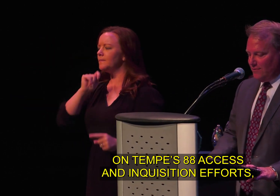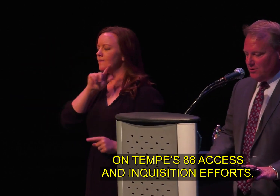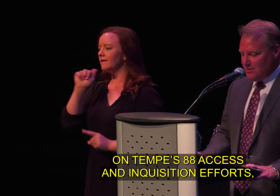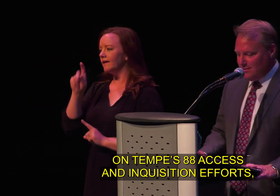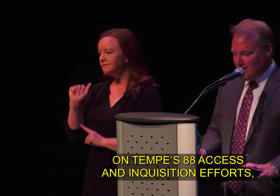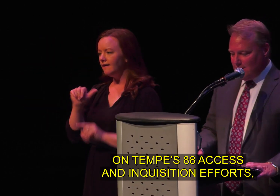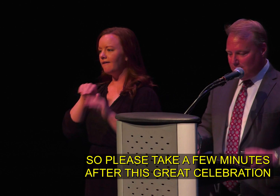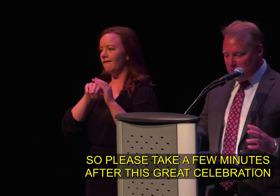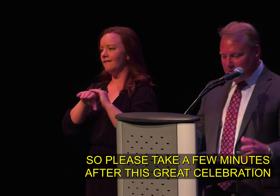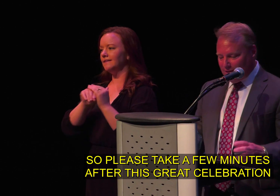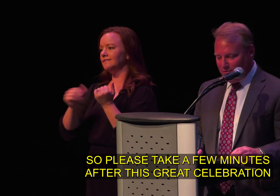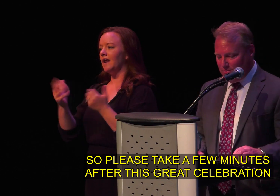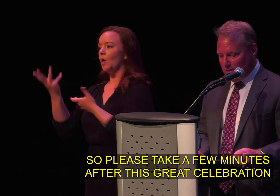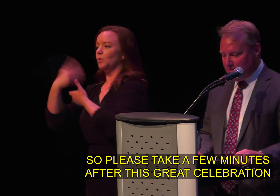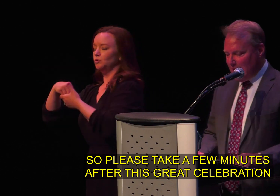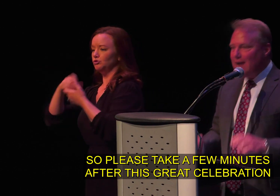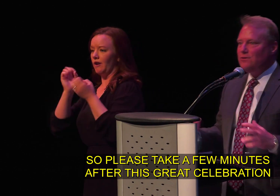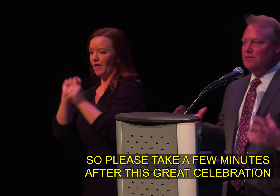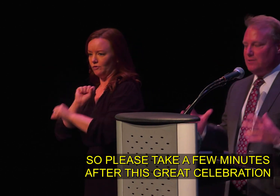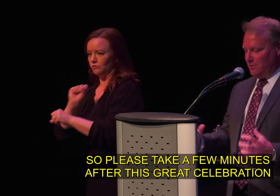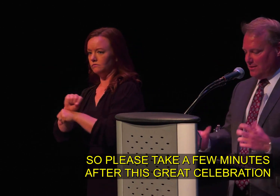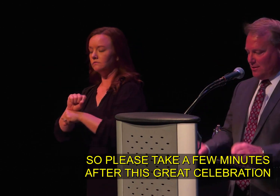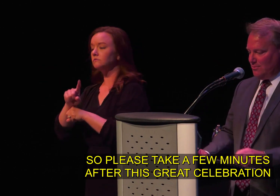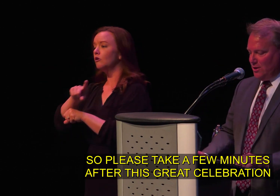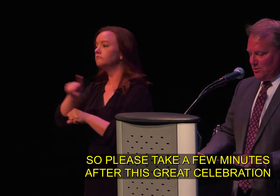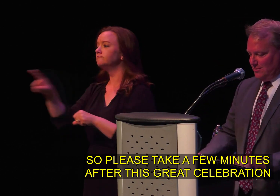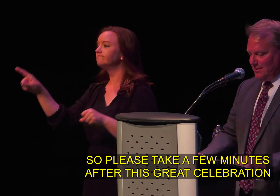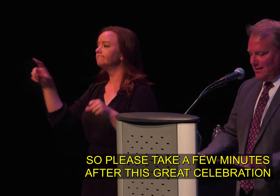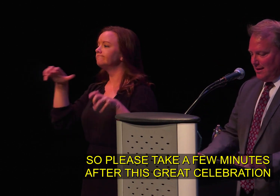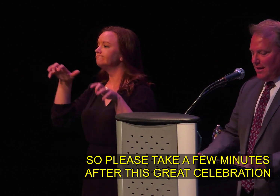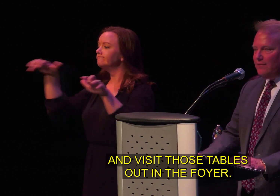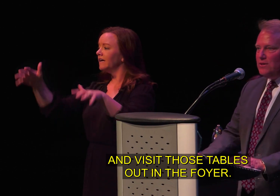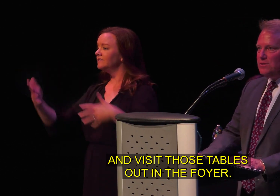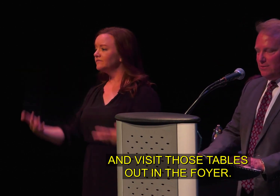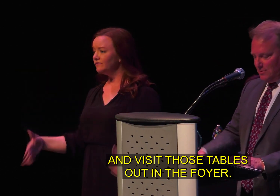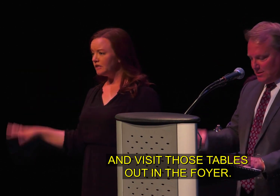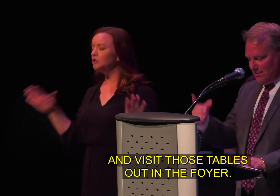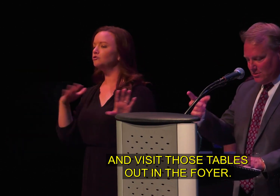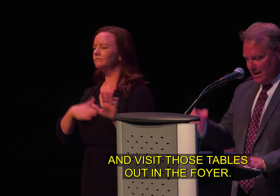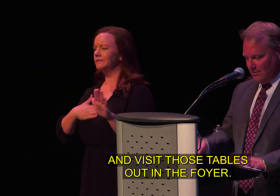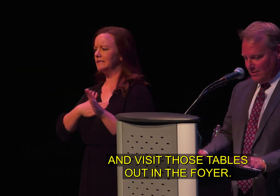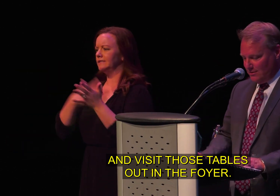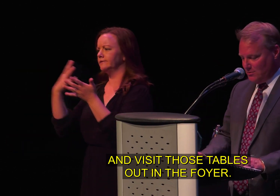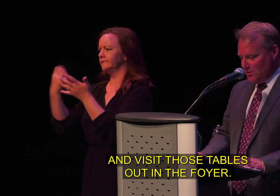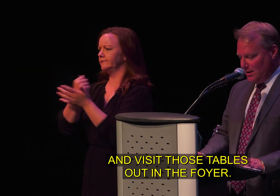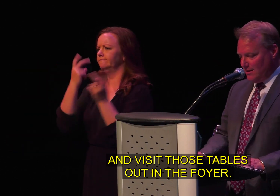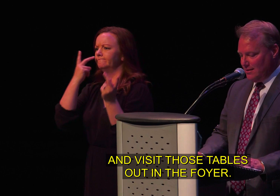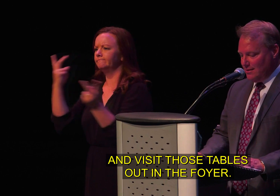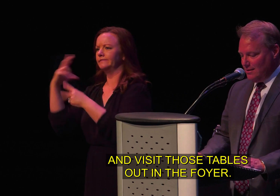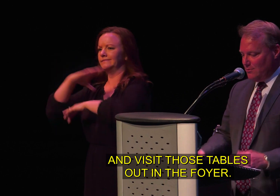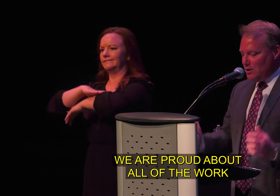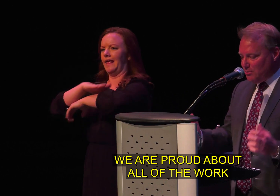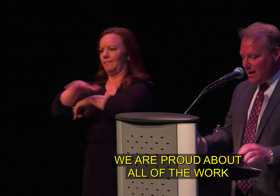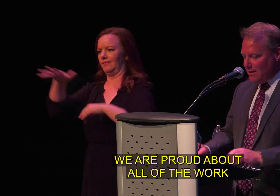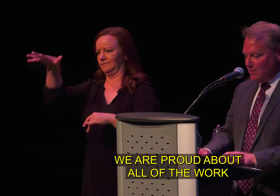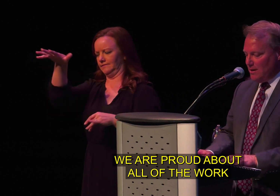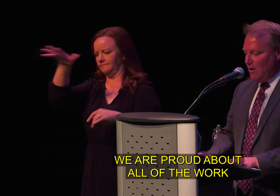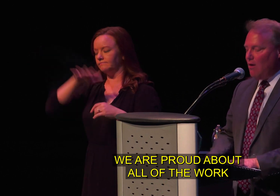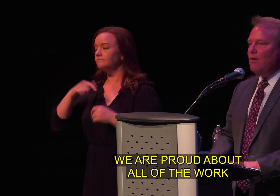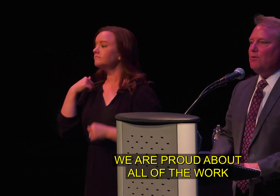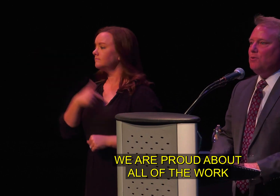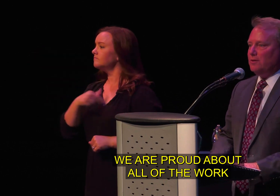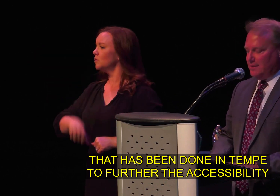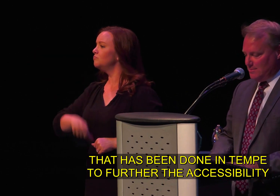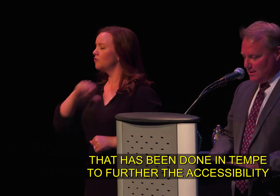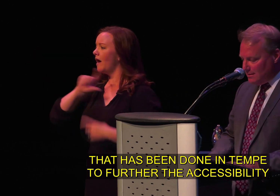inclusion efforts so please take a few minutes after this great celebration and visit those tables out in the foyer we are proud